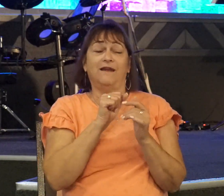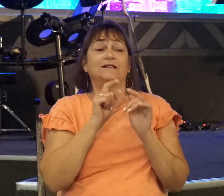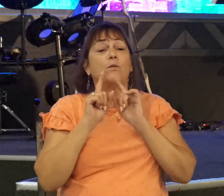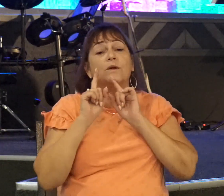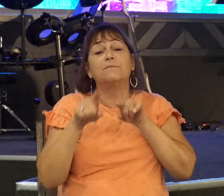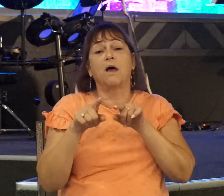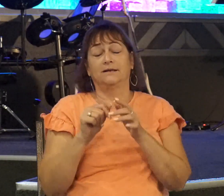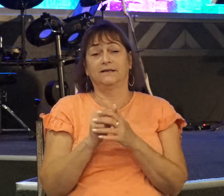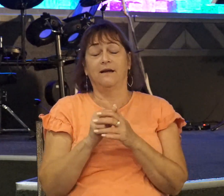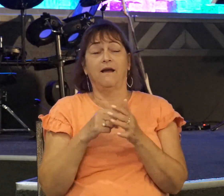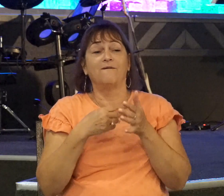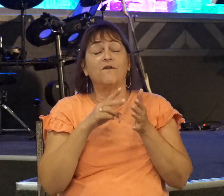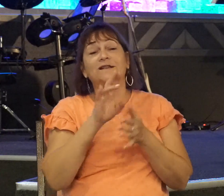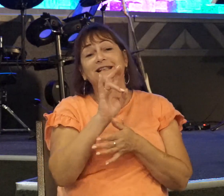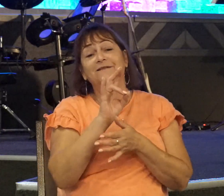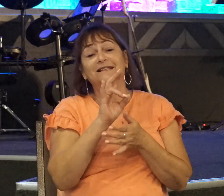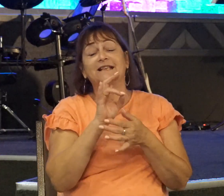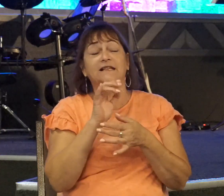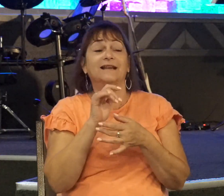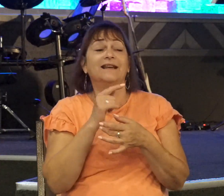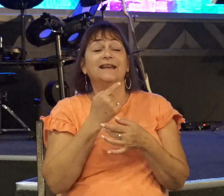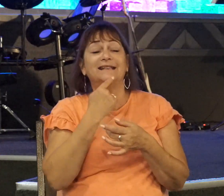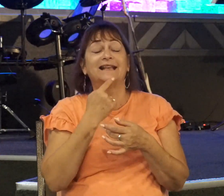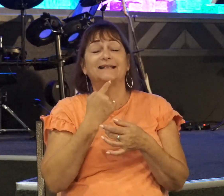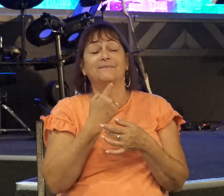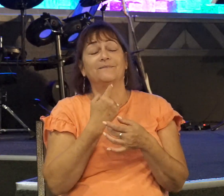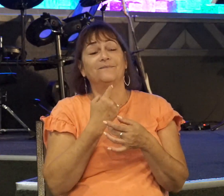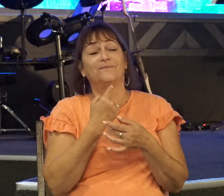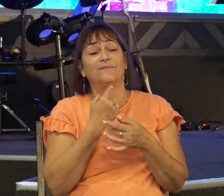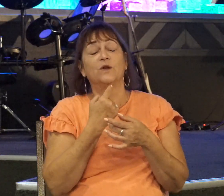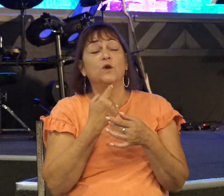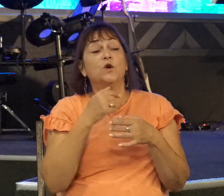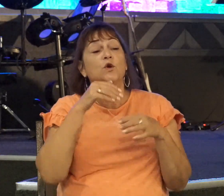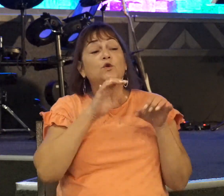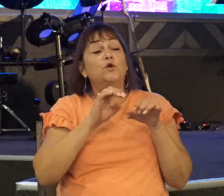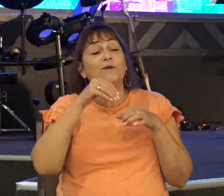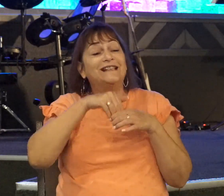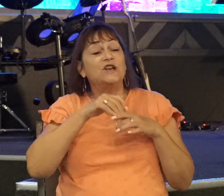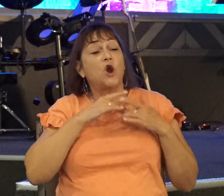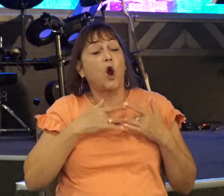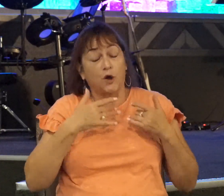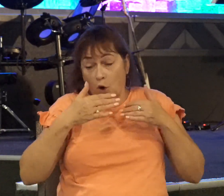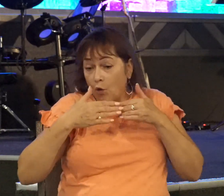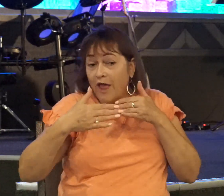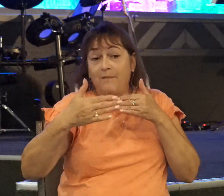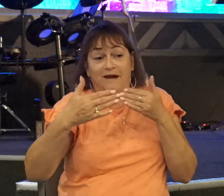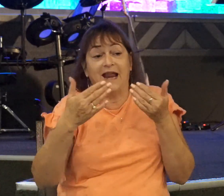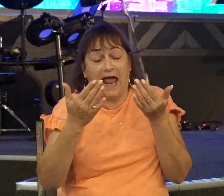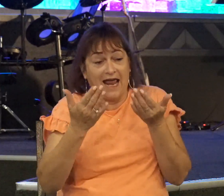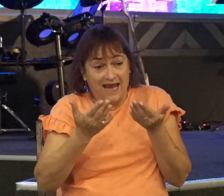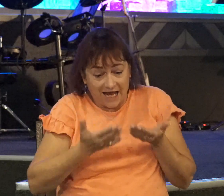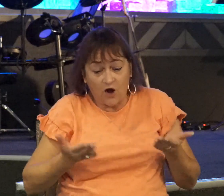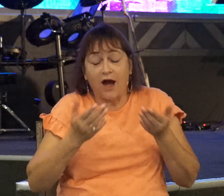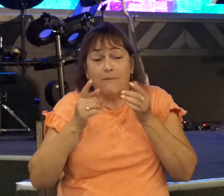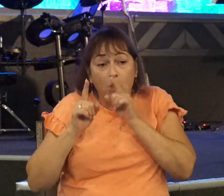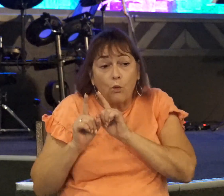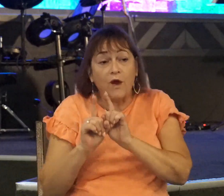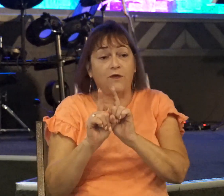Verse 7 says, his armor bearer said to him, Do all that is in your heart. Go then, here I am with you, according to your heart.